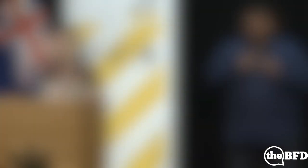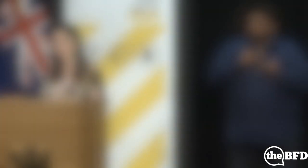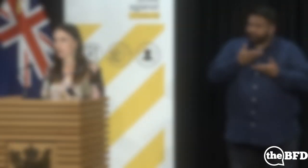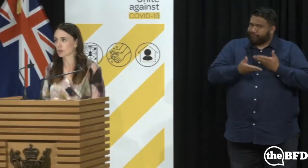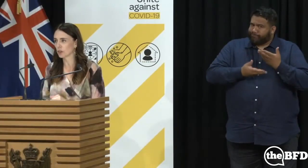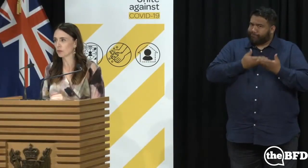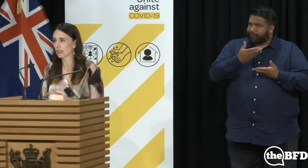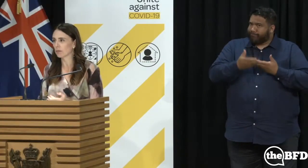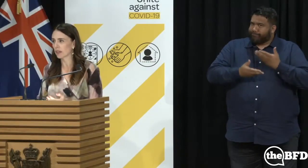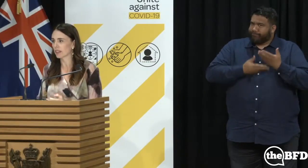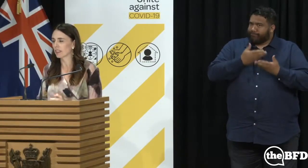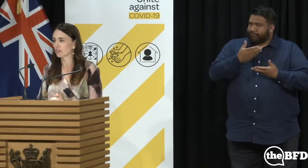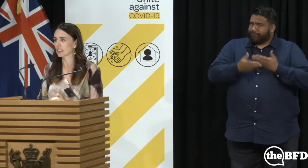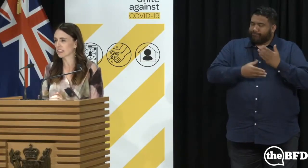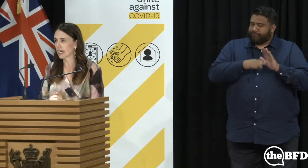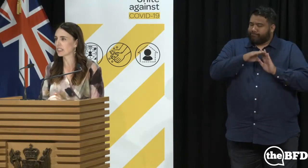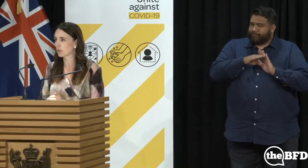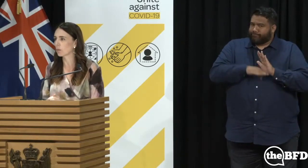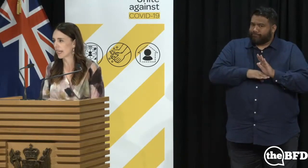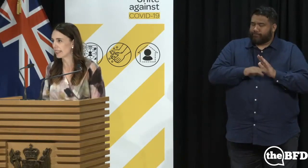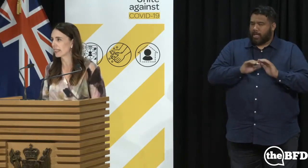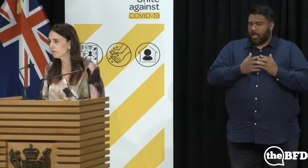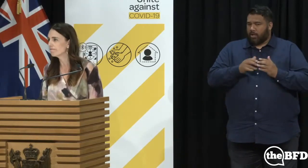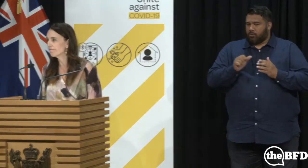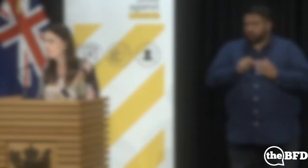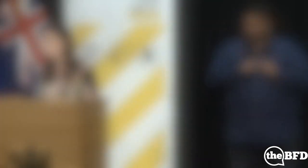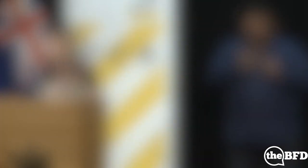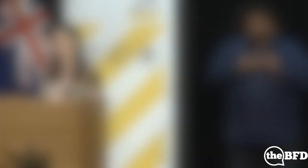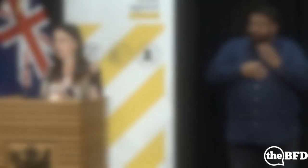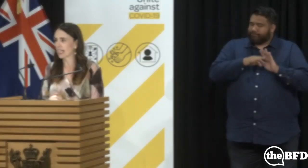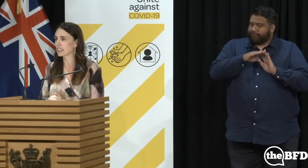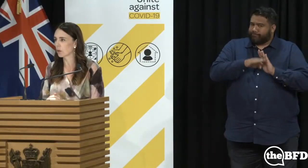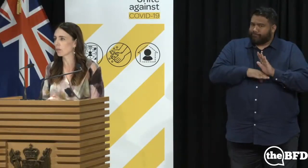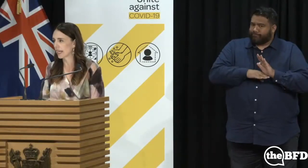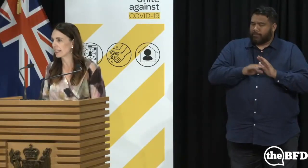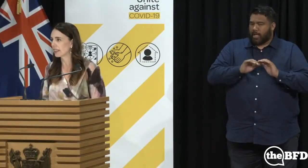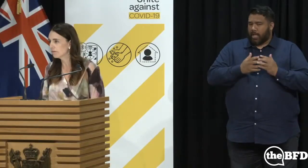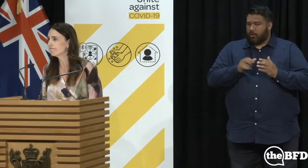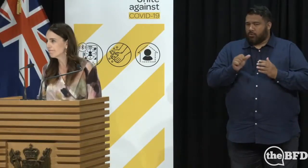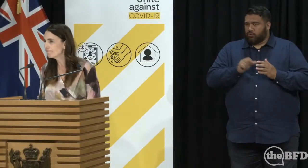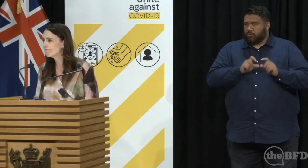for a full two-week period of sustained propaganda, sustained propaganda.